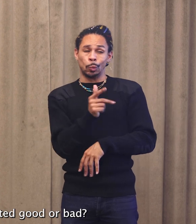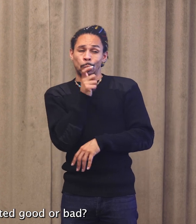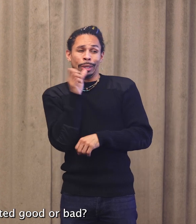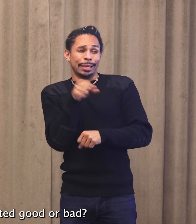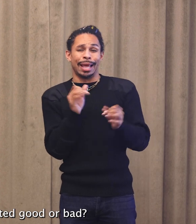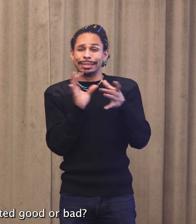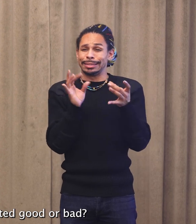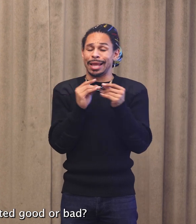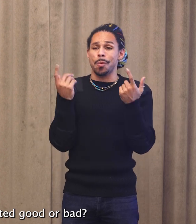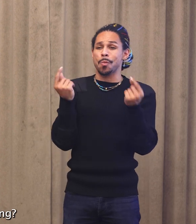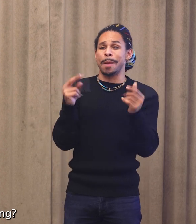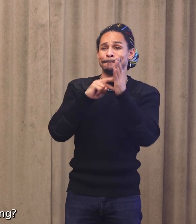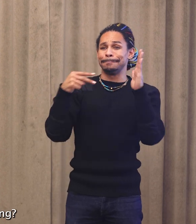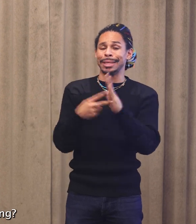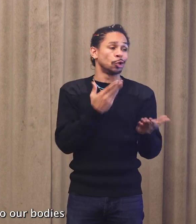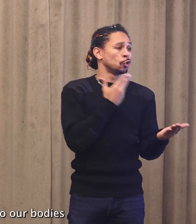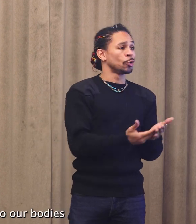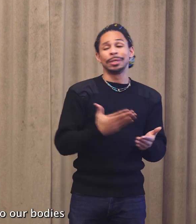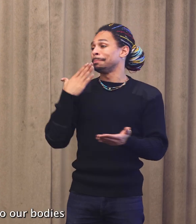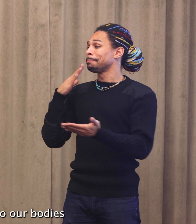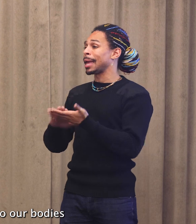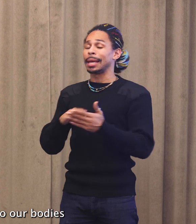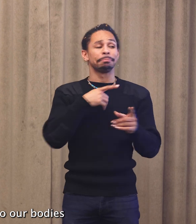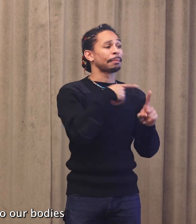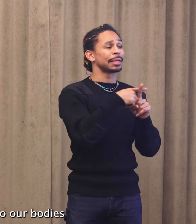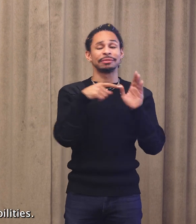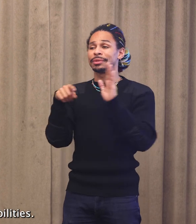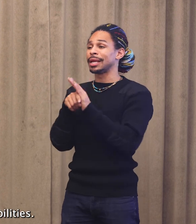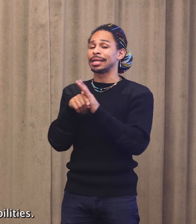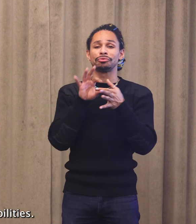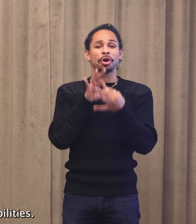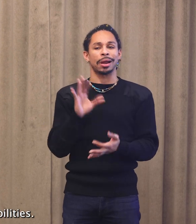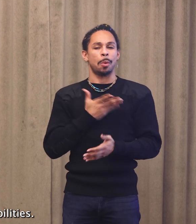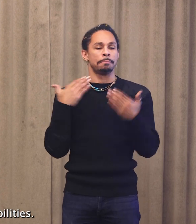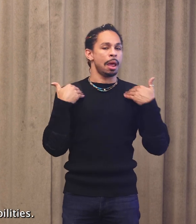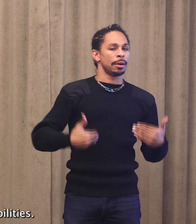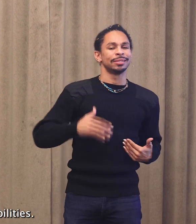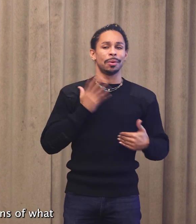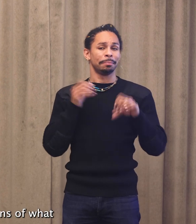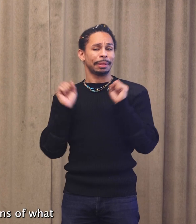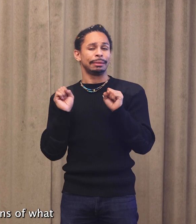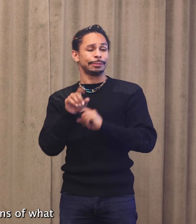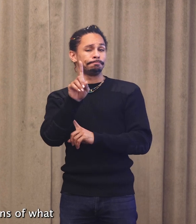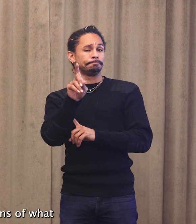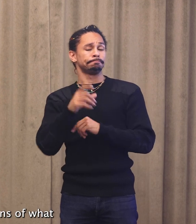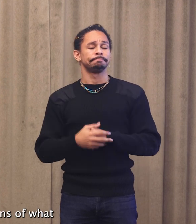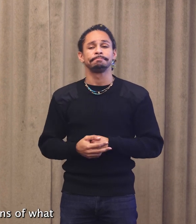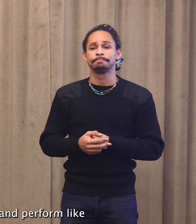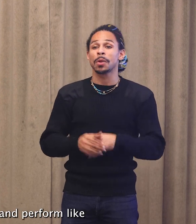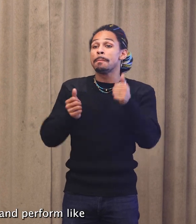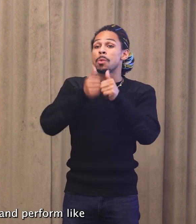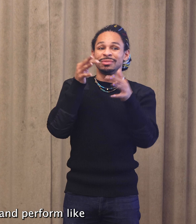constitutes good, bad, anything when it comes to our bodies and our abilities? Most definitions